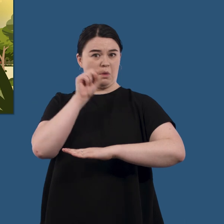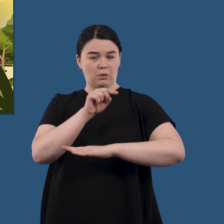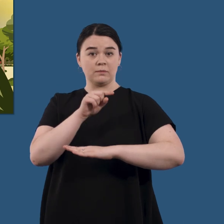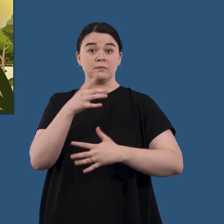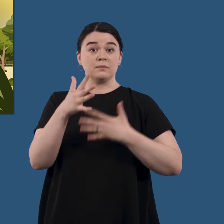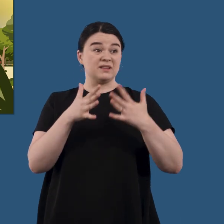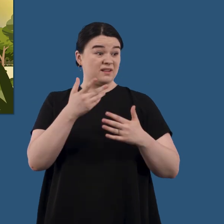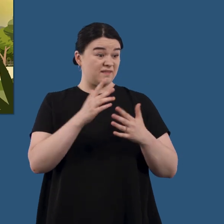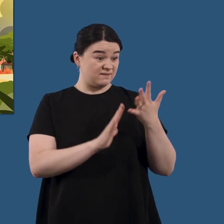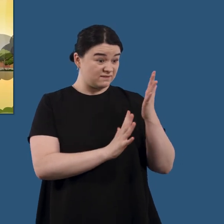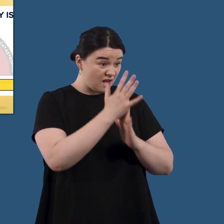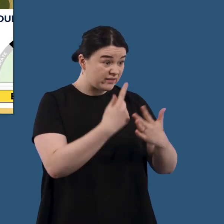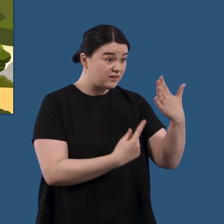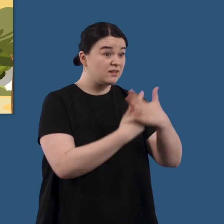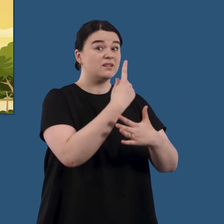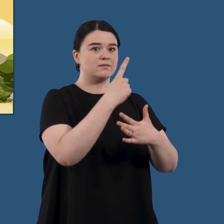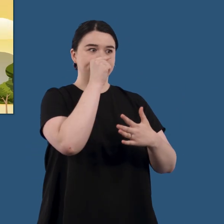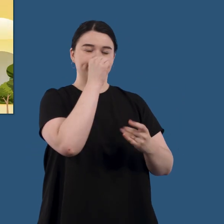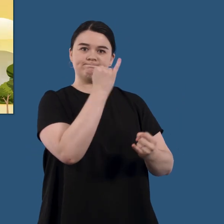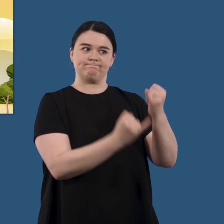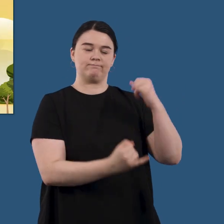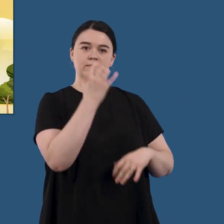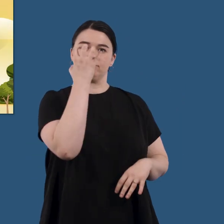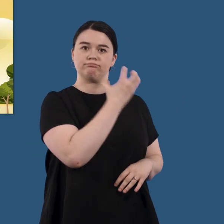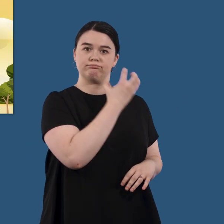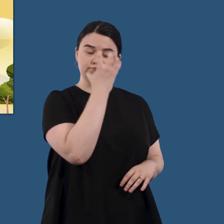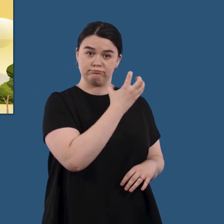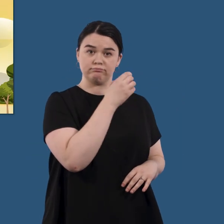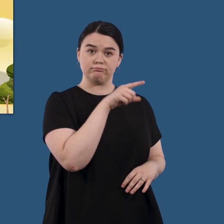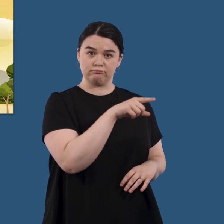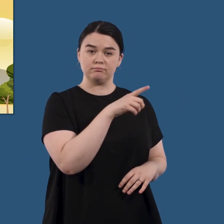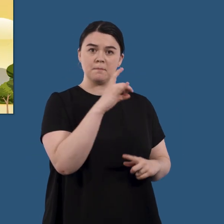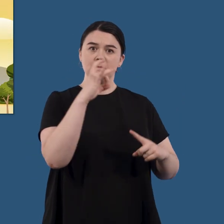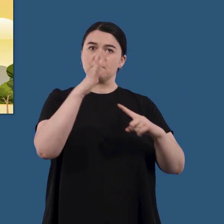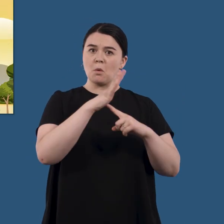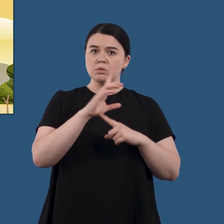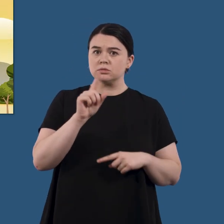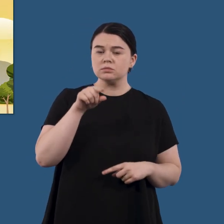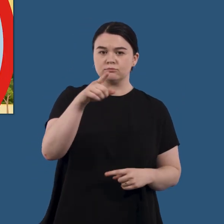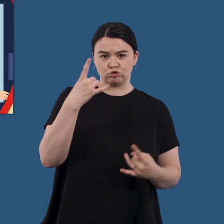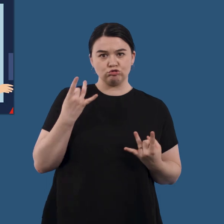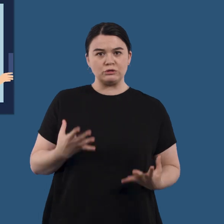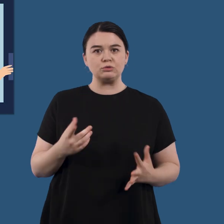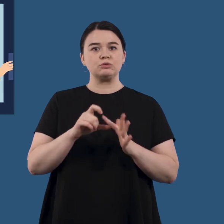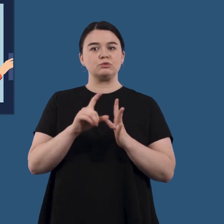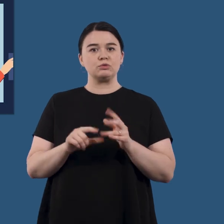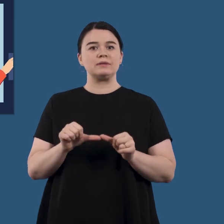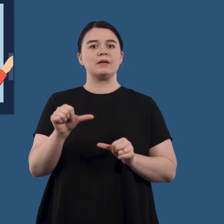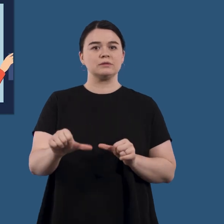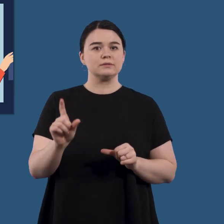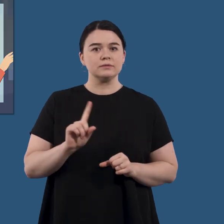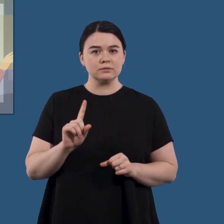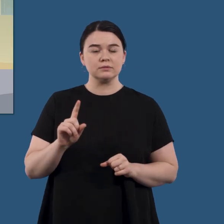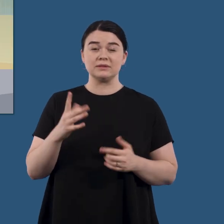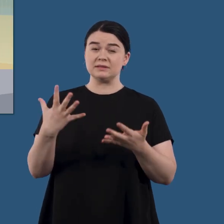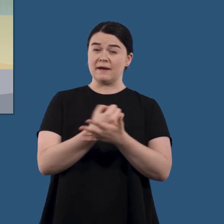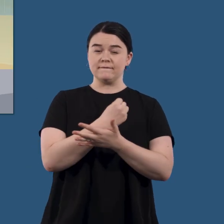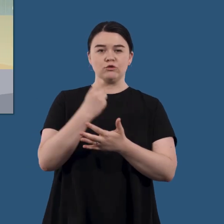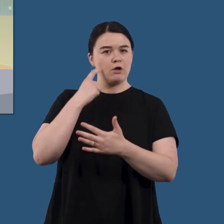high. Fires can be dangerous in these conditions. Be ready to act. The safest option